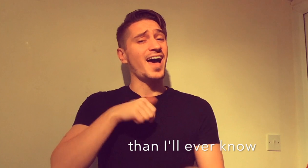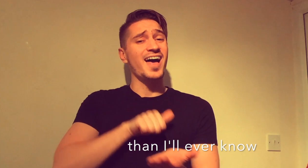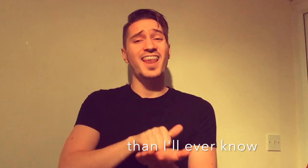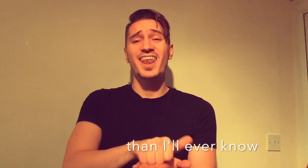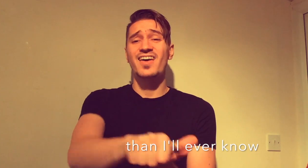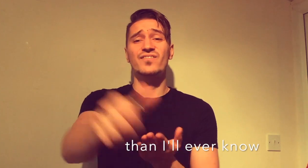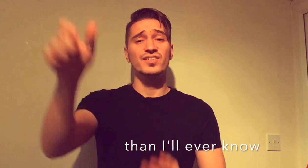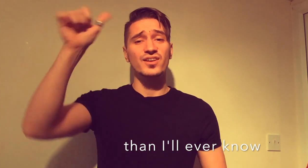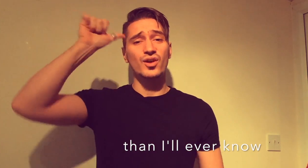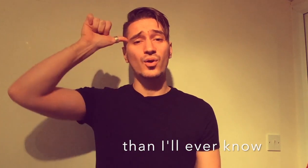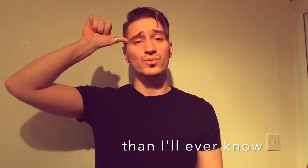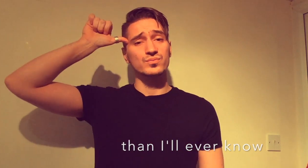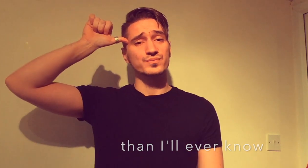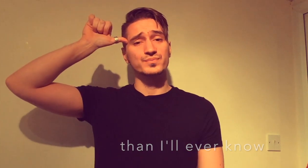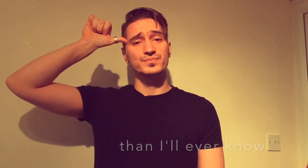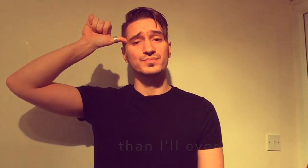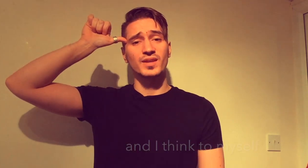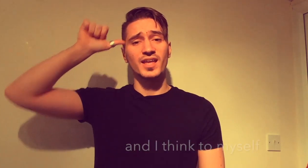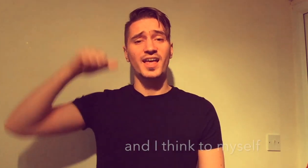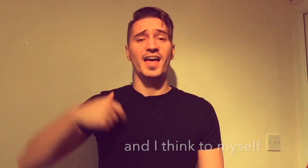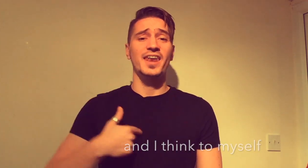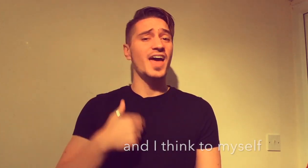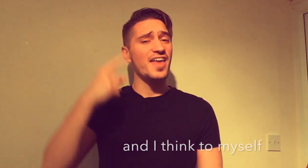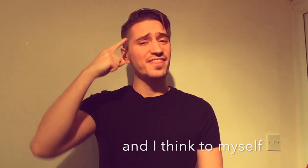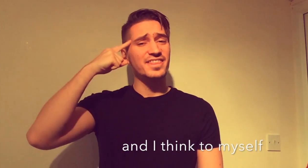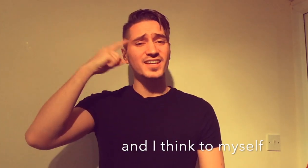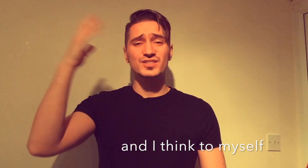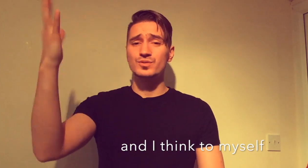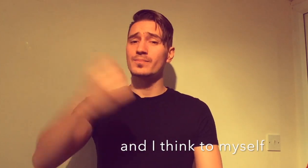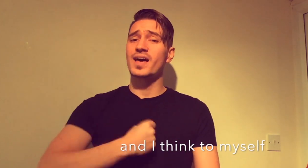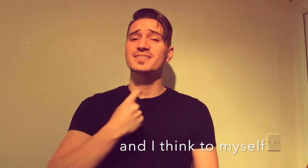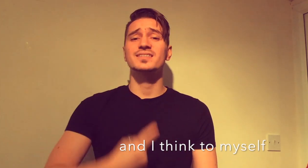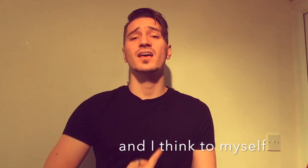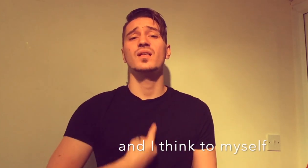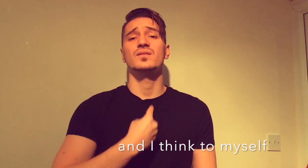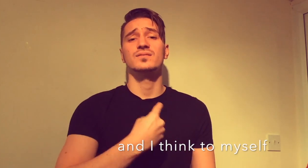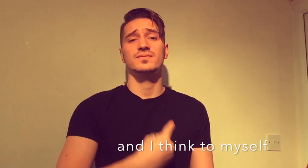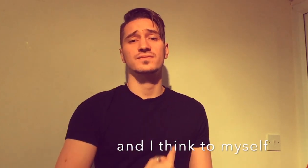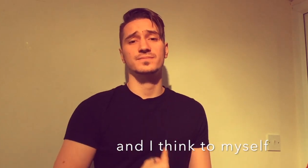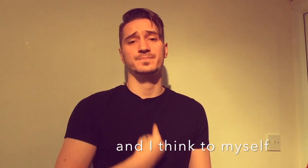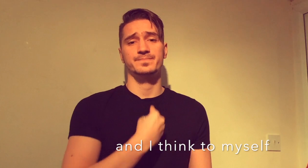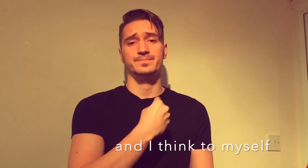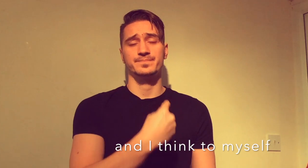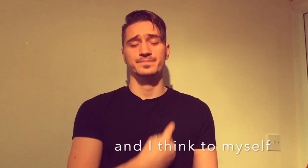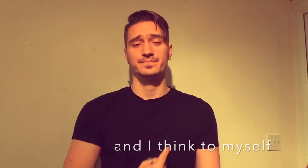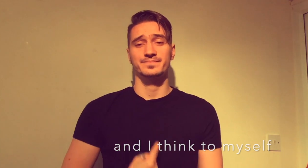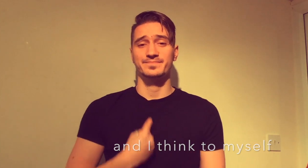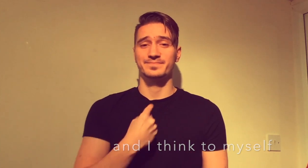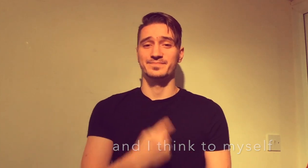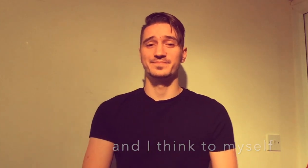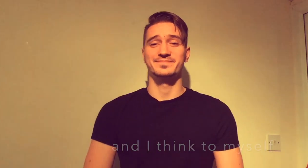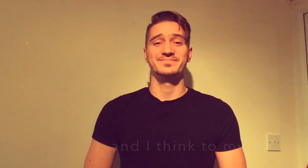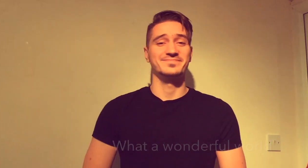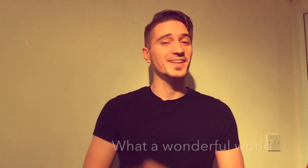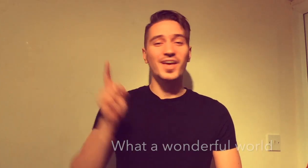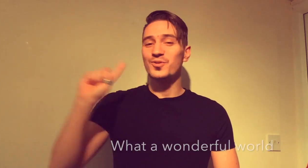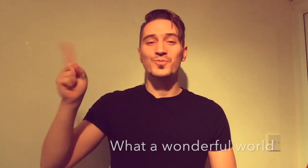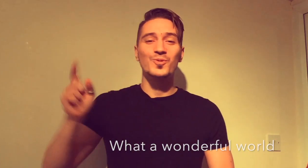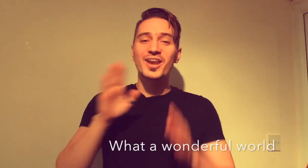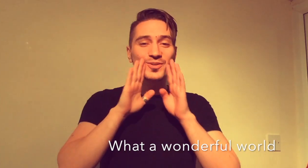I'll ever know. And I think to myself, what